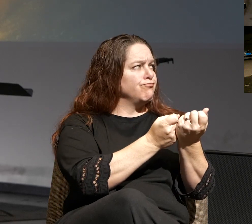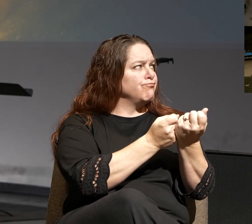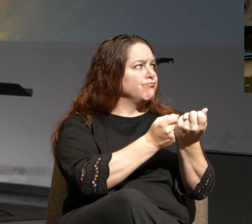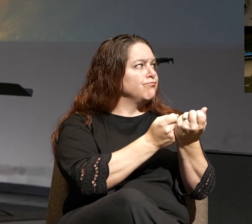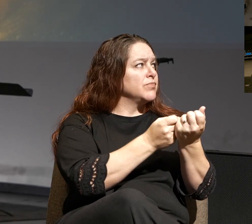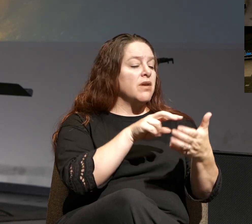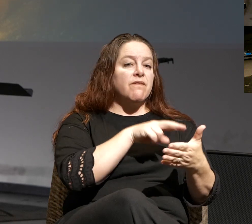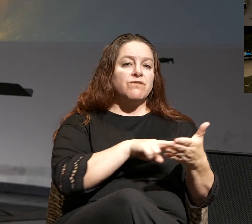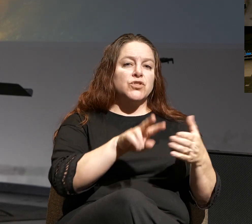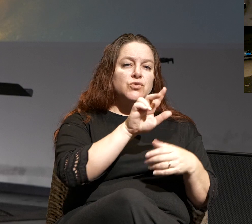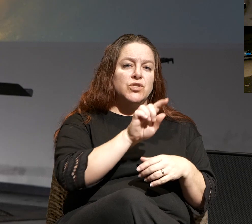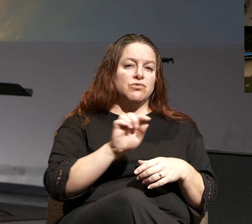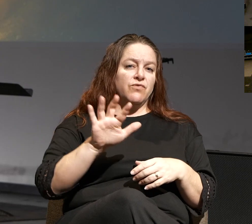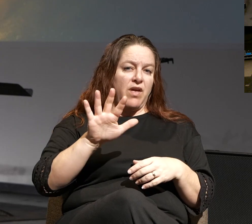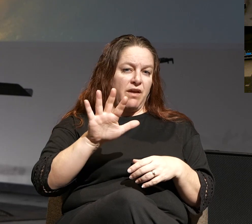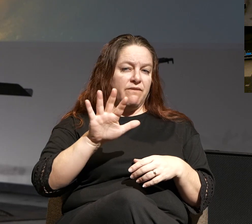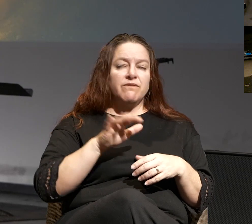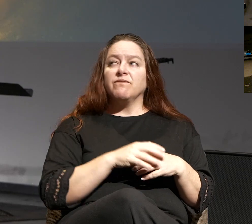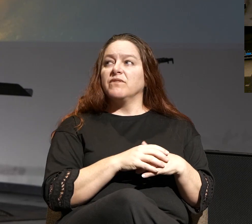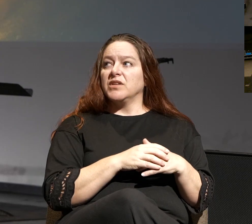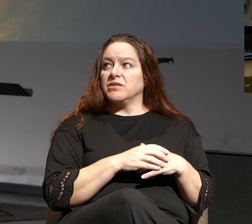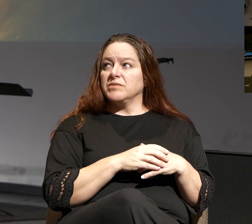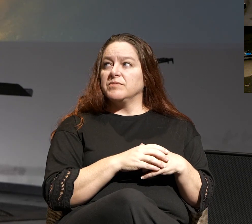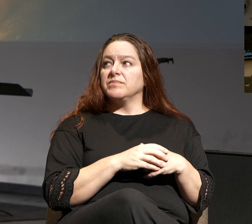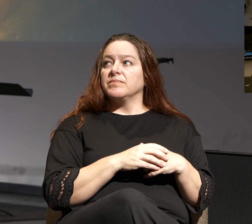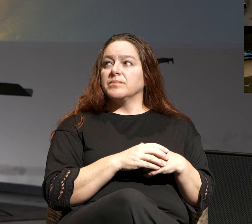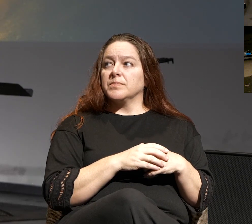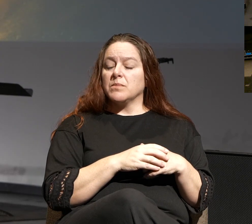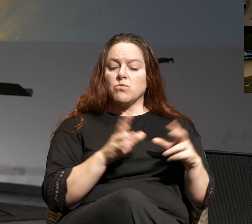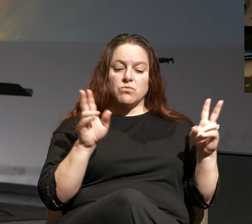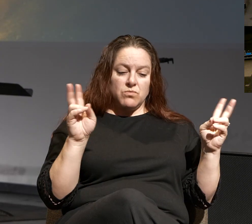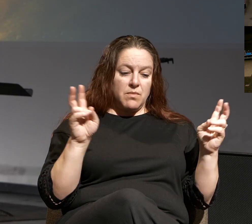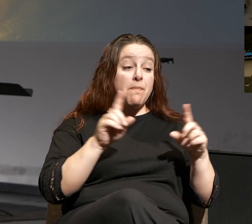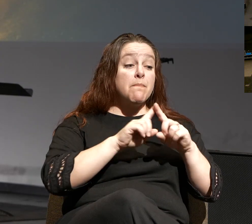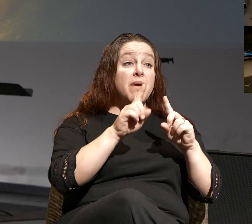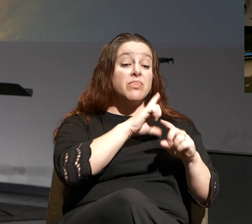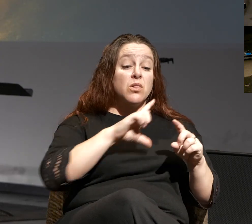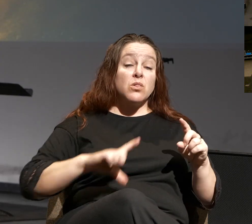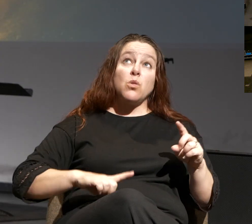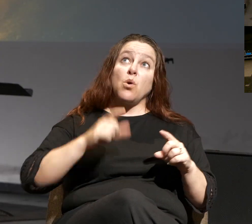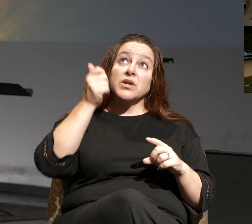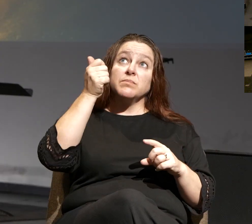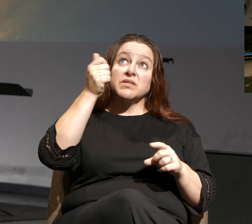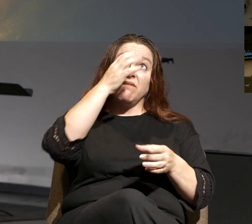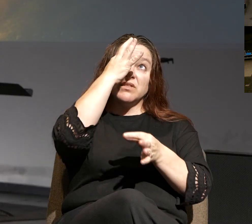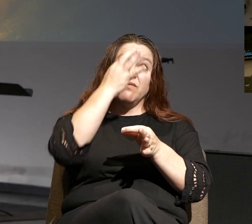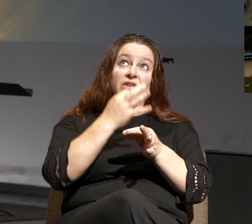3 through 5. Those verses read like this, but the Lord is faithful.